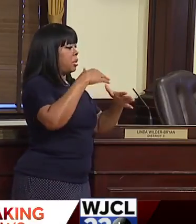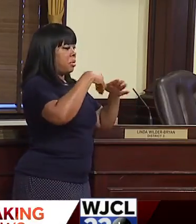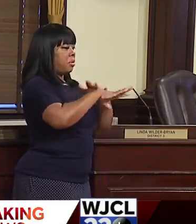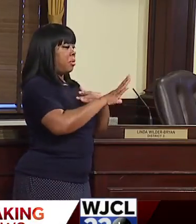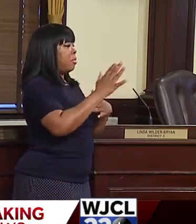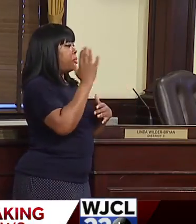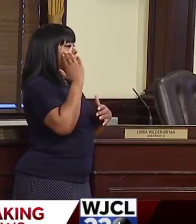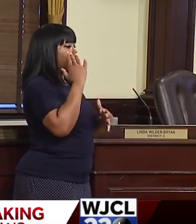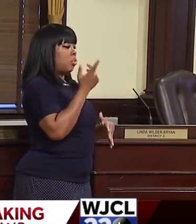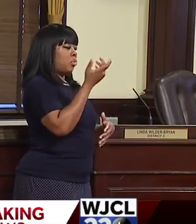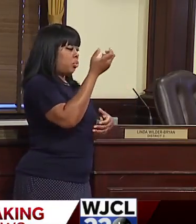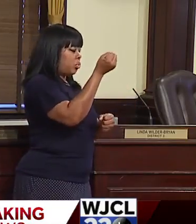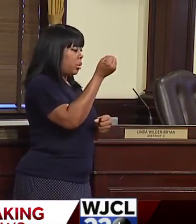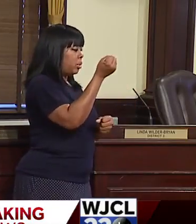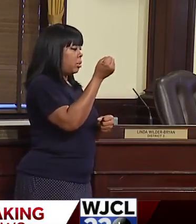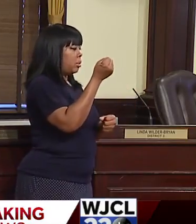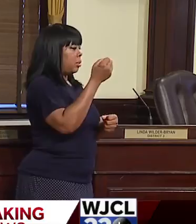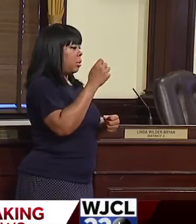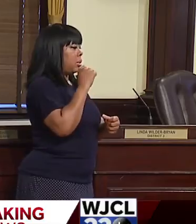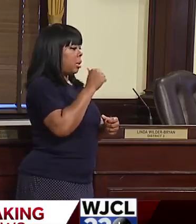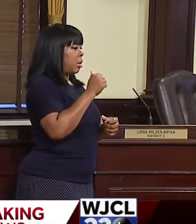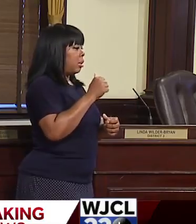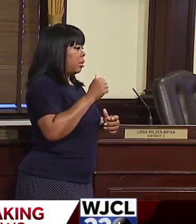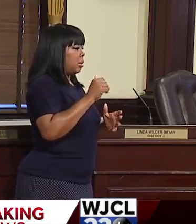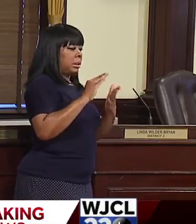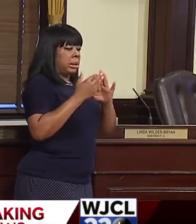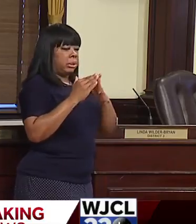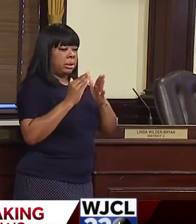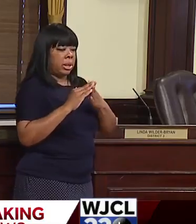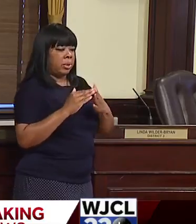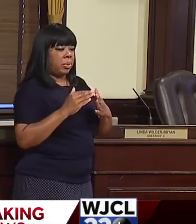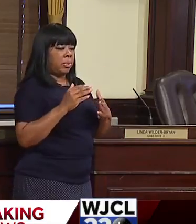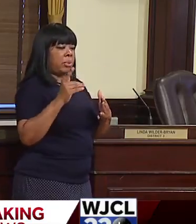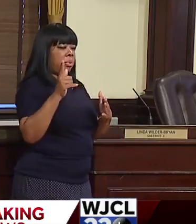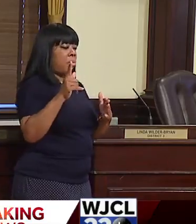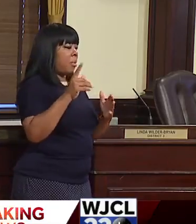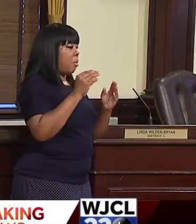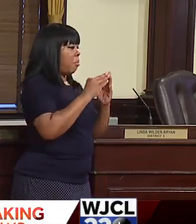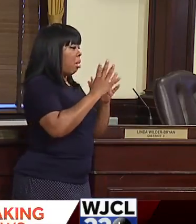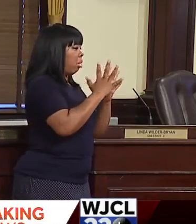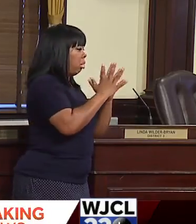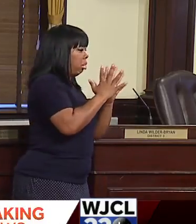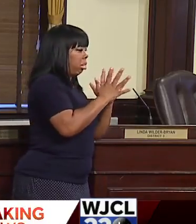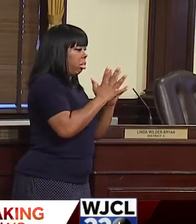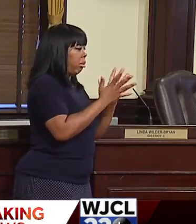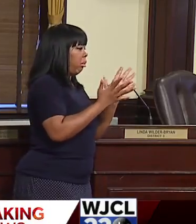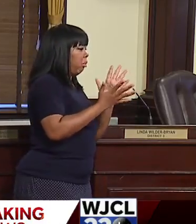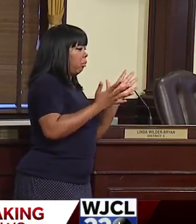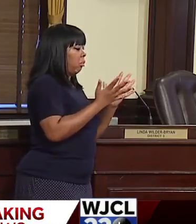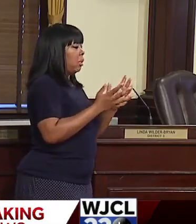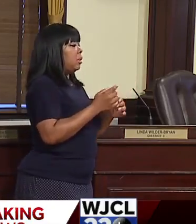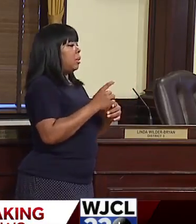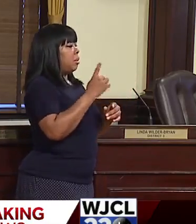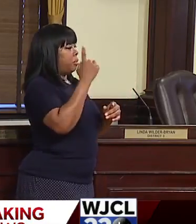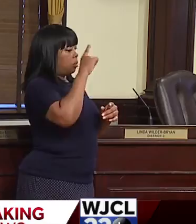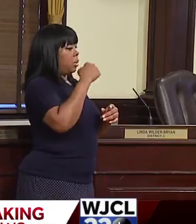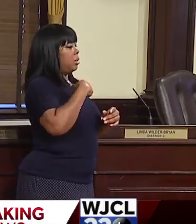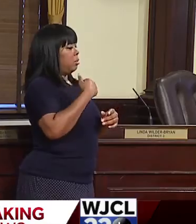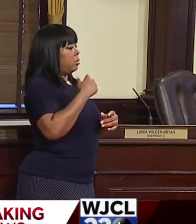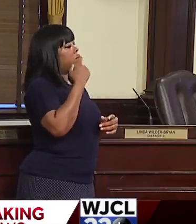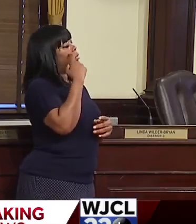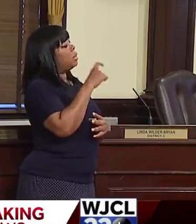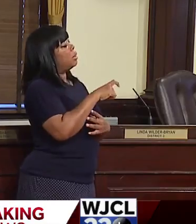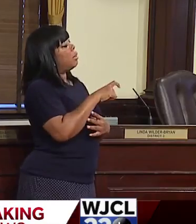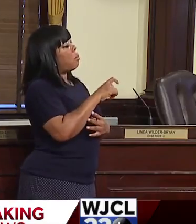a place they knew and trusted as opposed of coming downtown where it was a little more inconvenient. And so for us, we